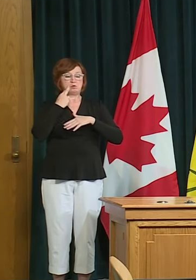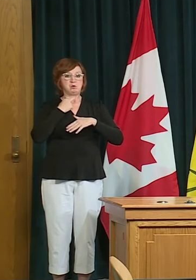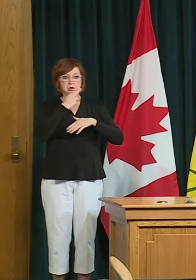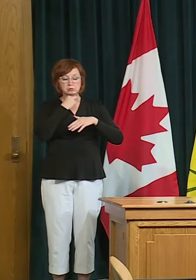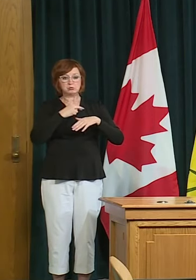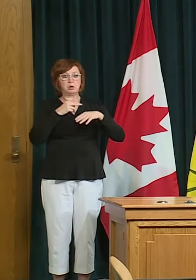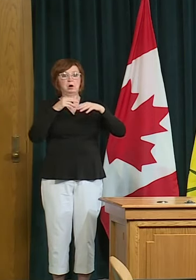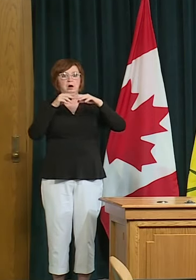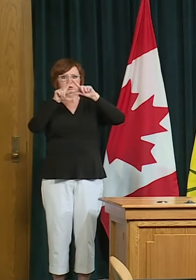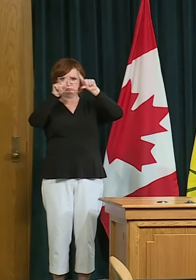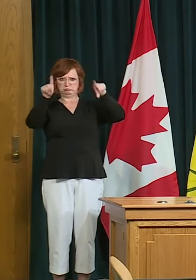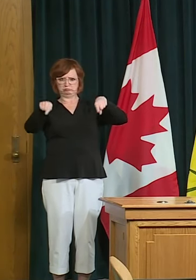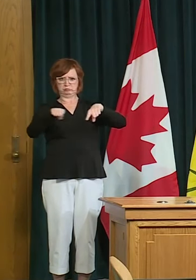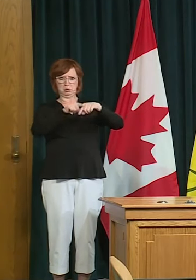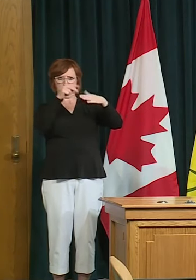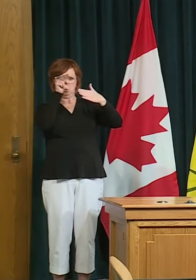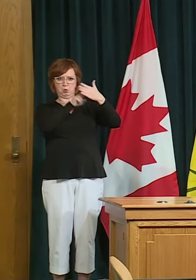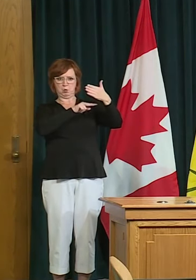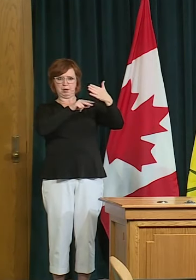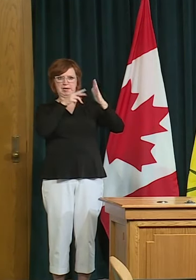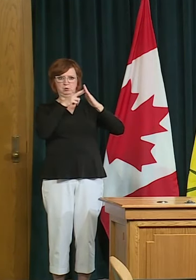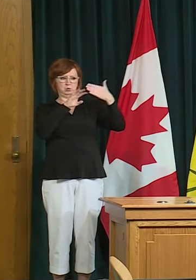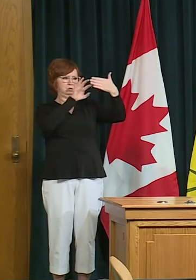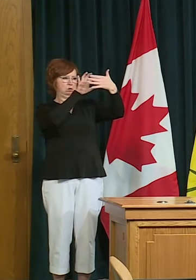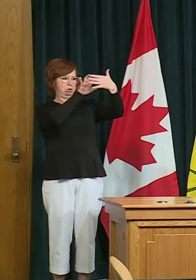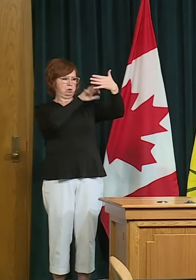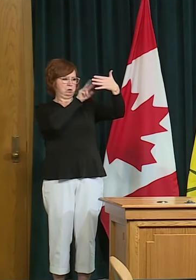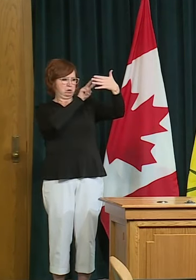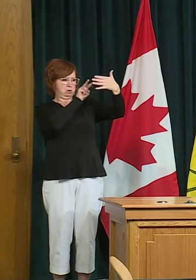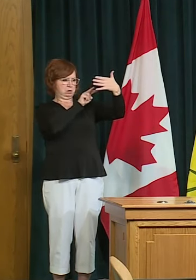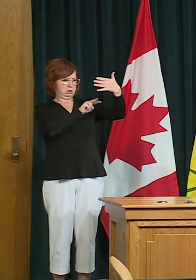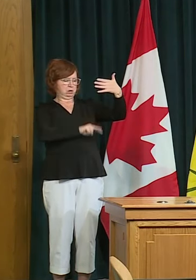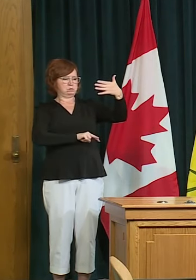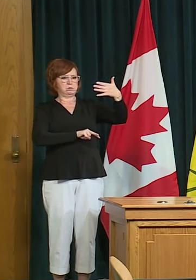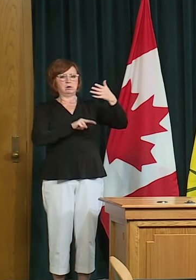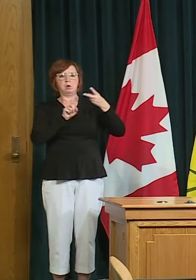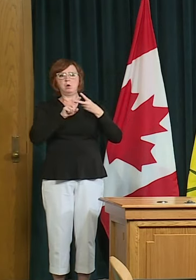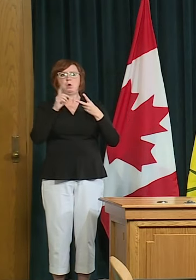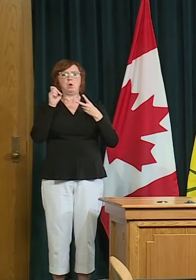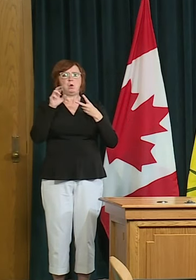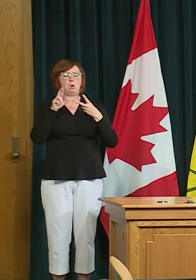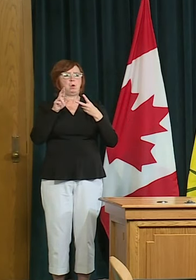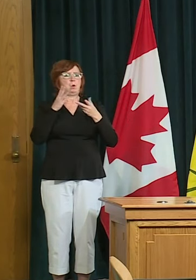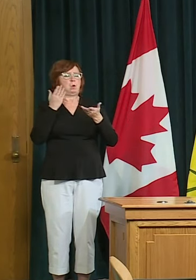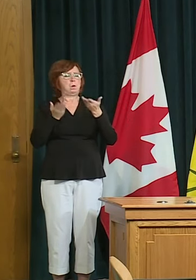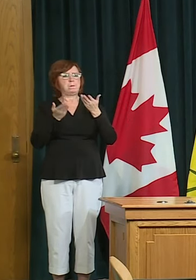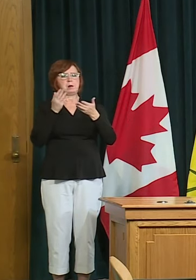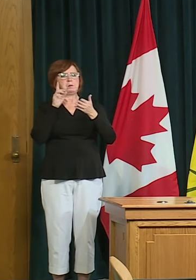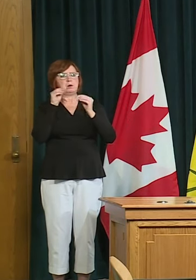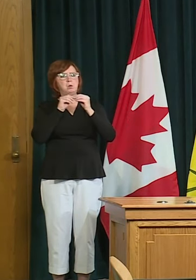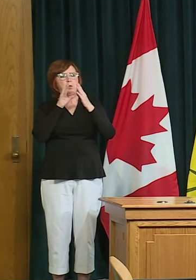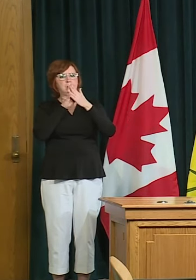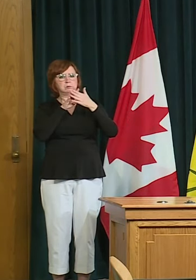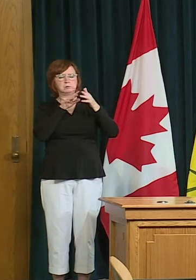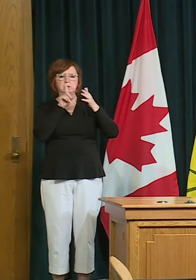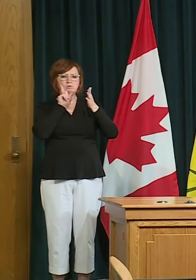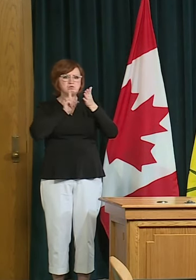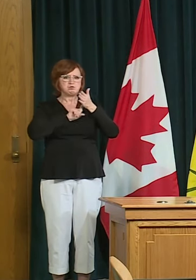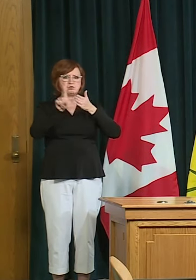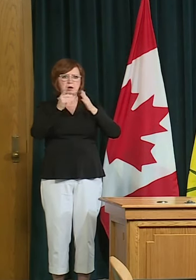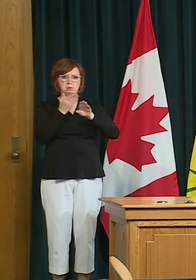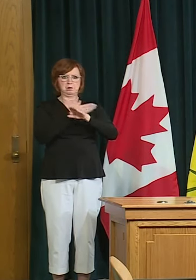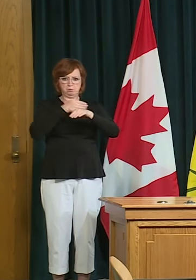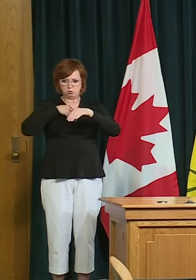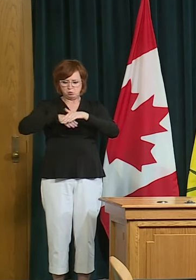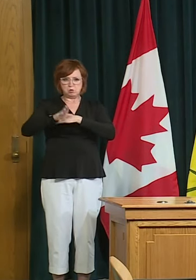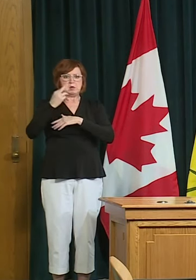what they are so that we don't create a challenge in terms of not complying. Just like I said when we were